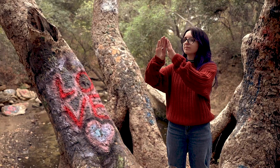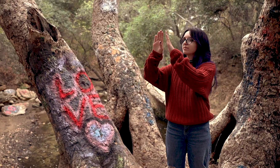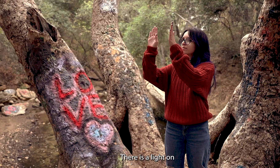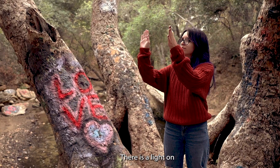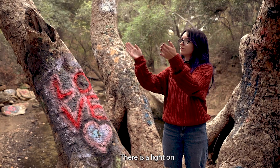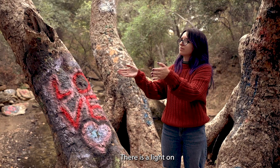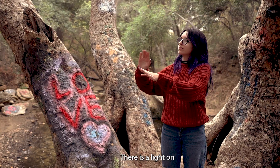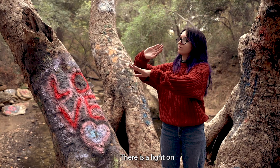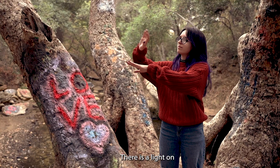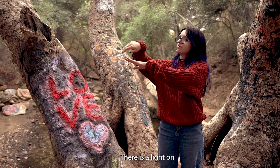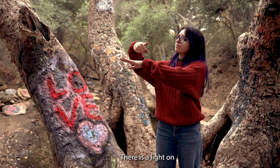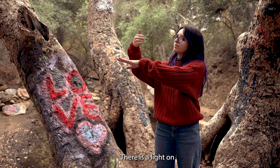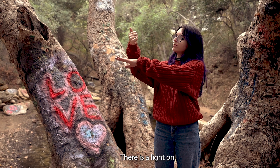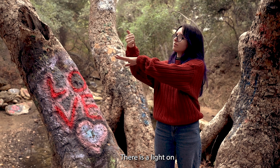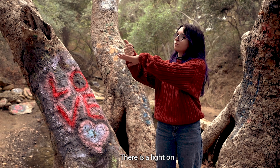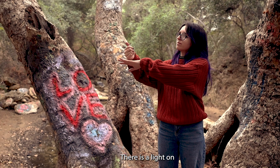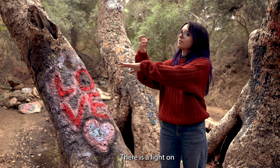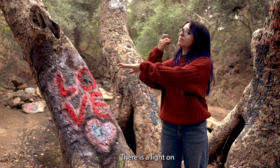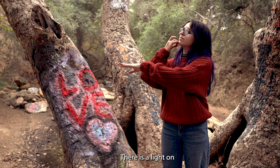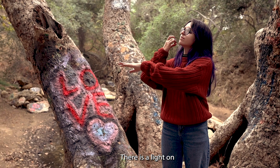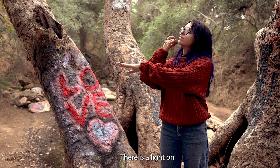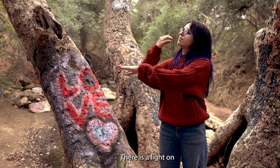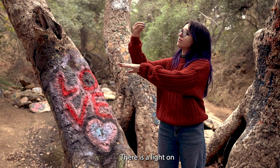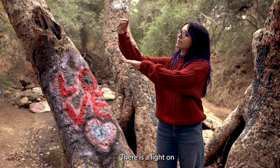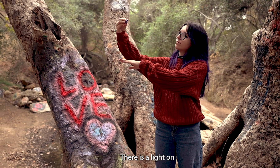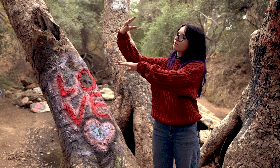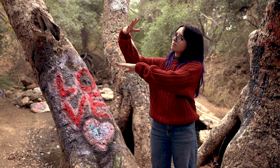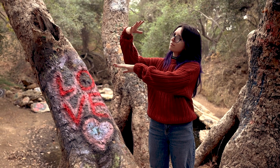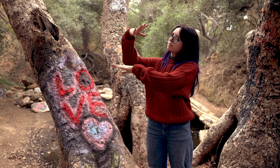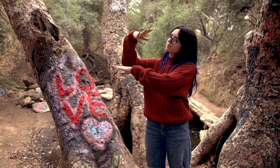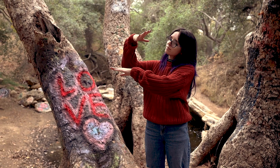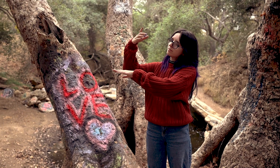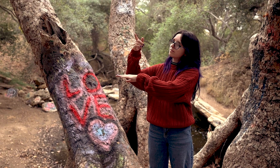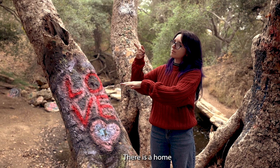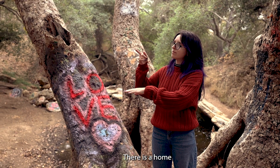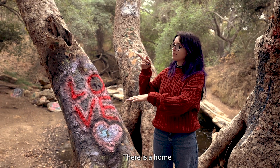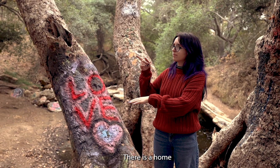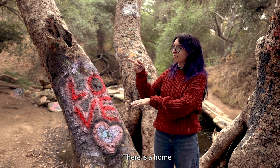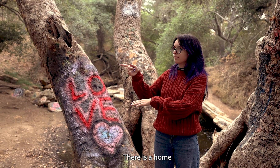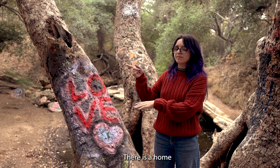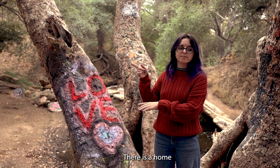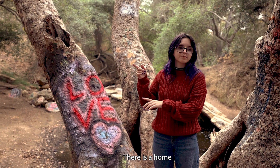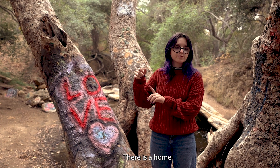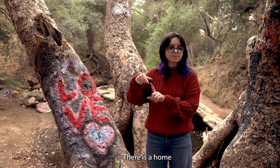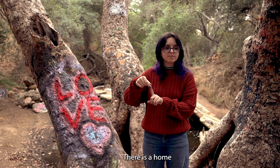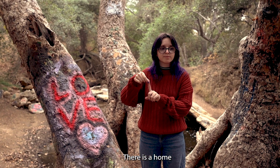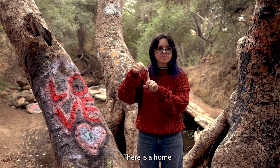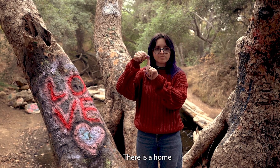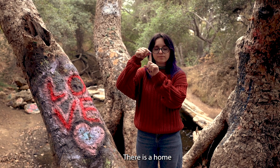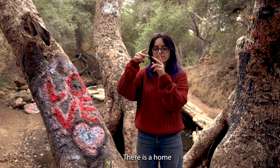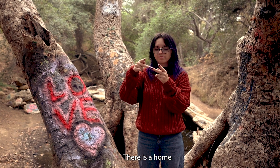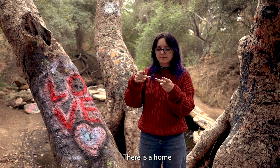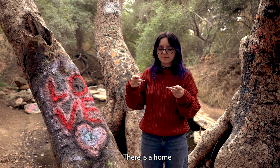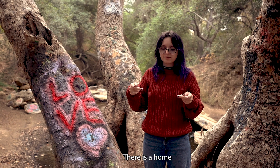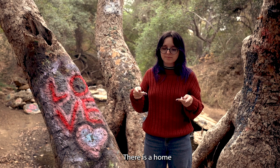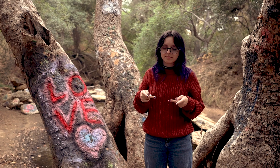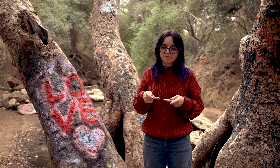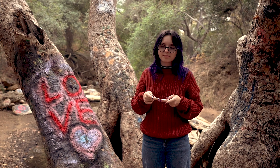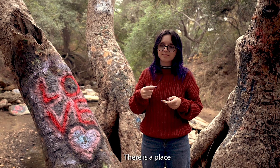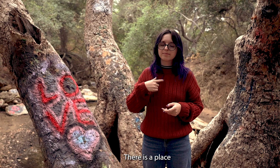There is a light on, there is a home, there